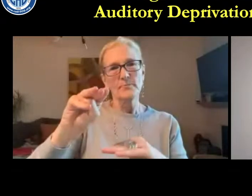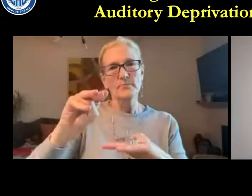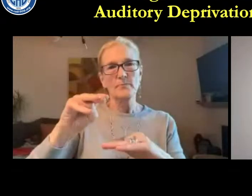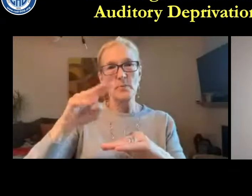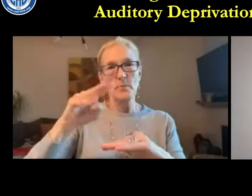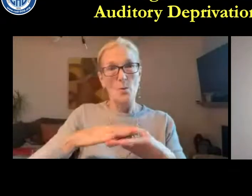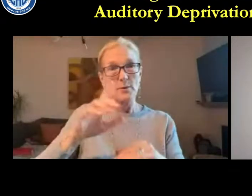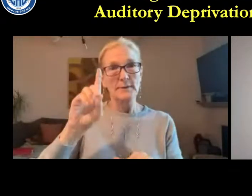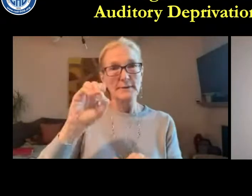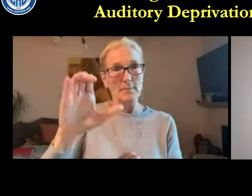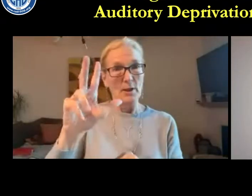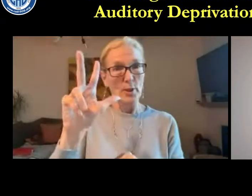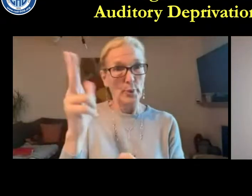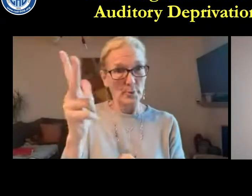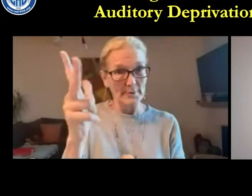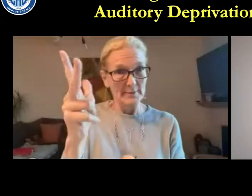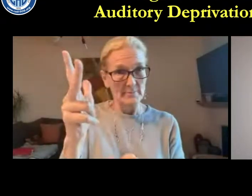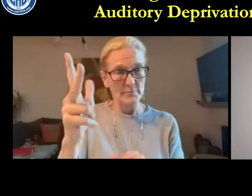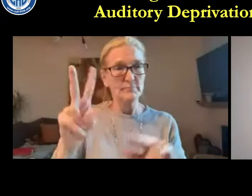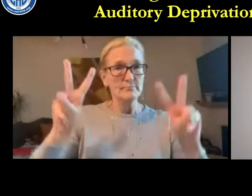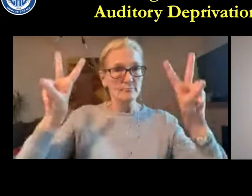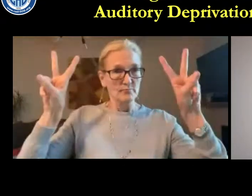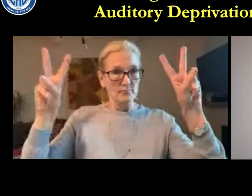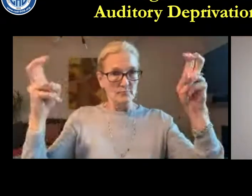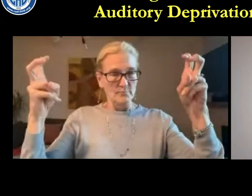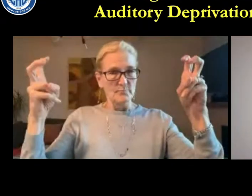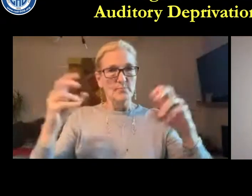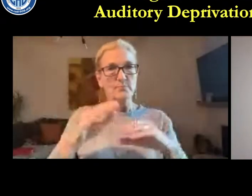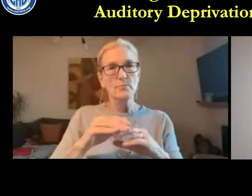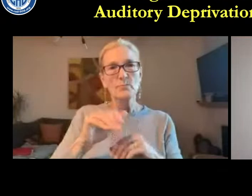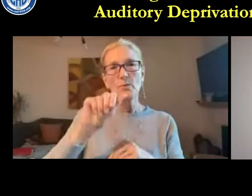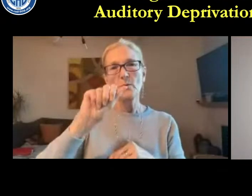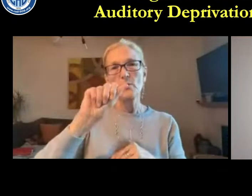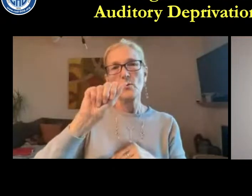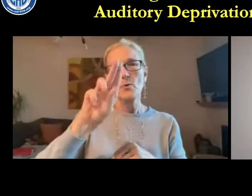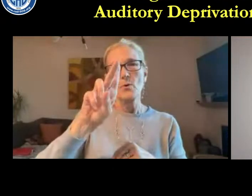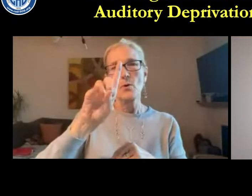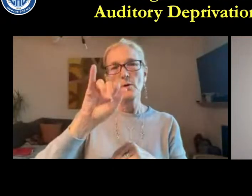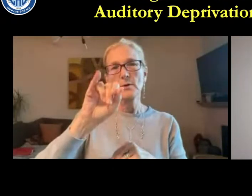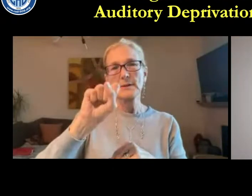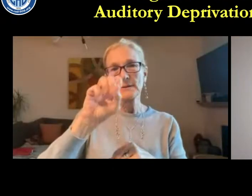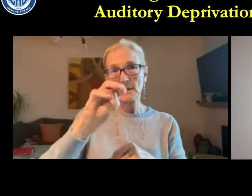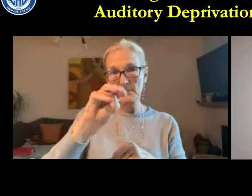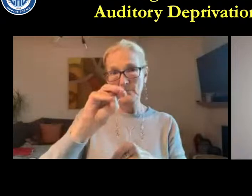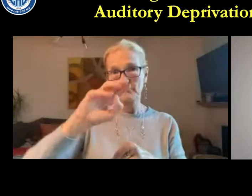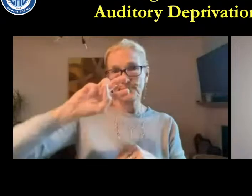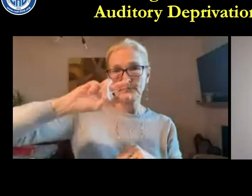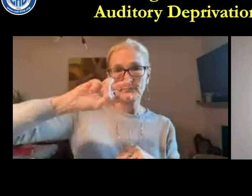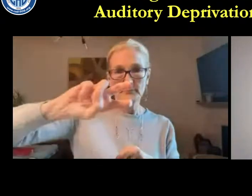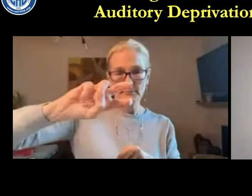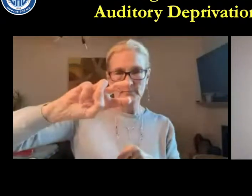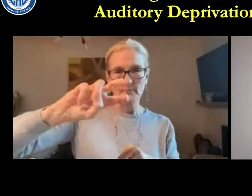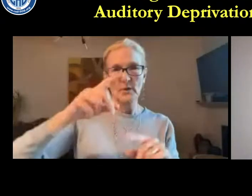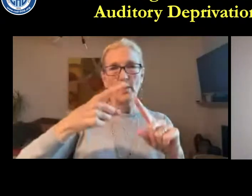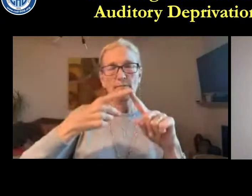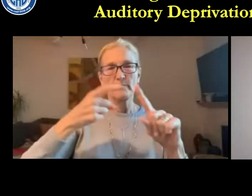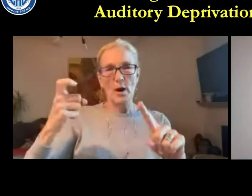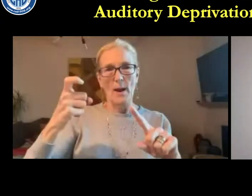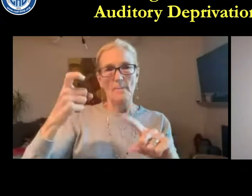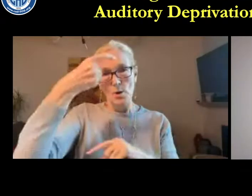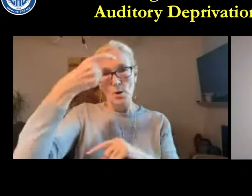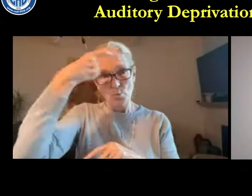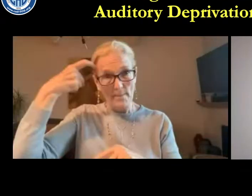that the California Association of the Deaf Deaf will be having a symposium on December 3rd. That